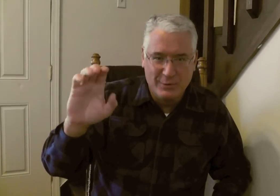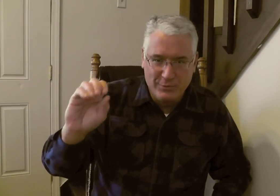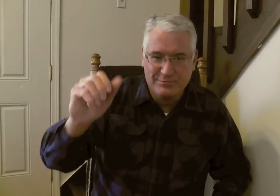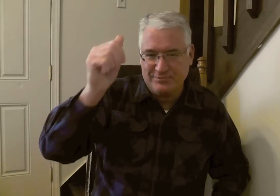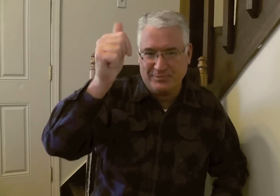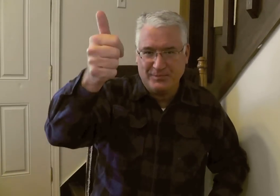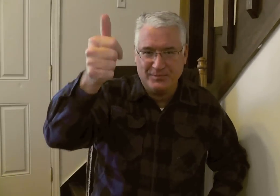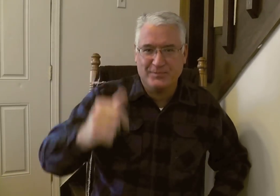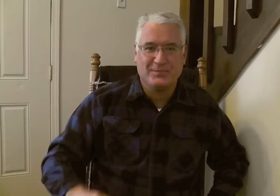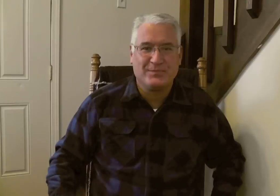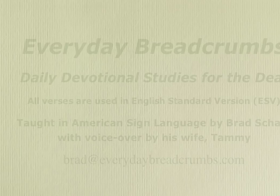Quorum Deo.